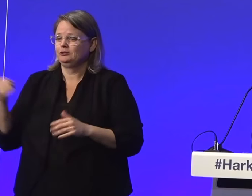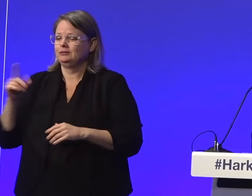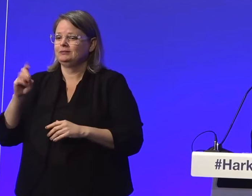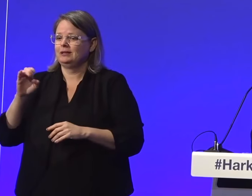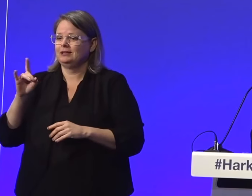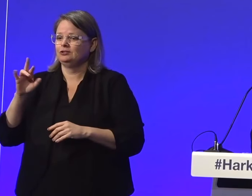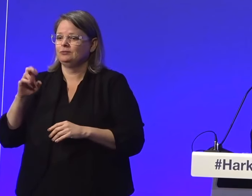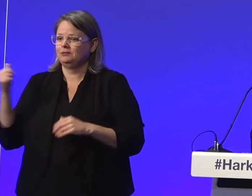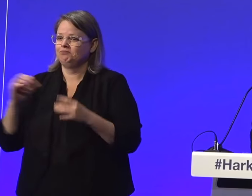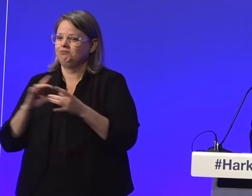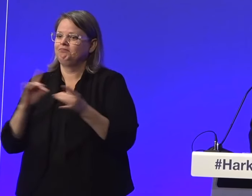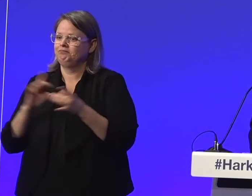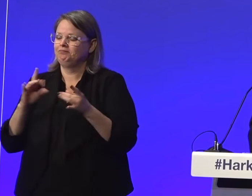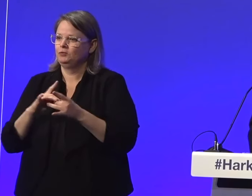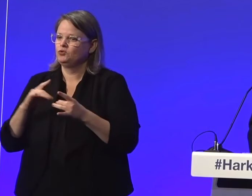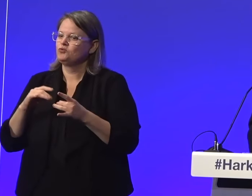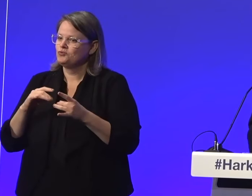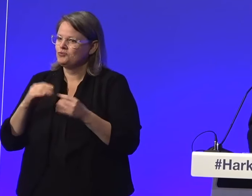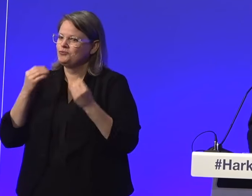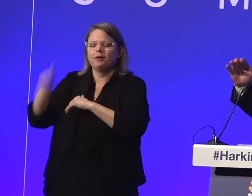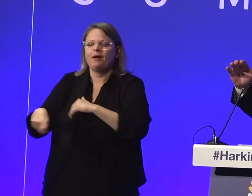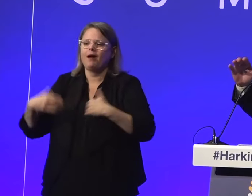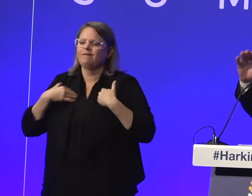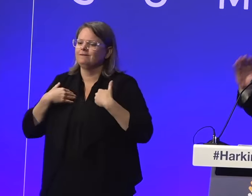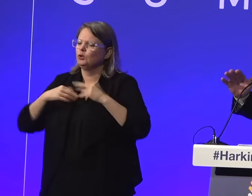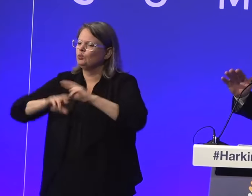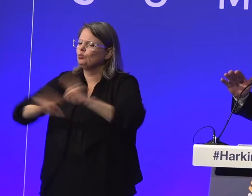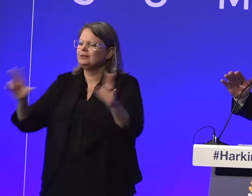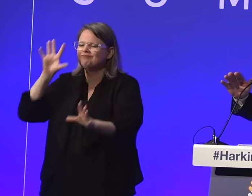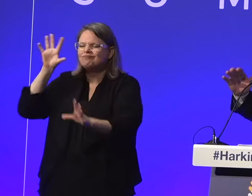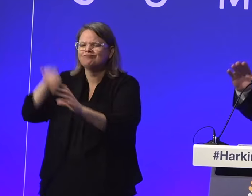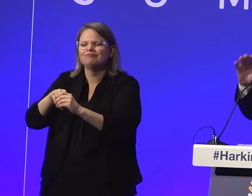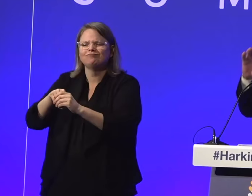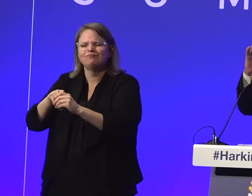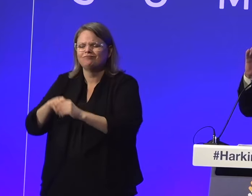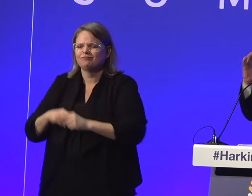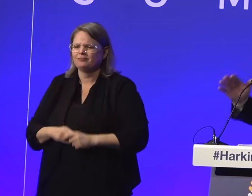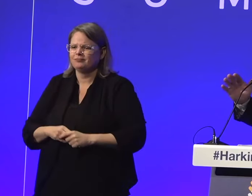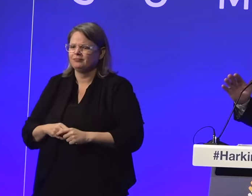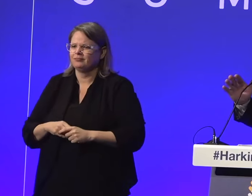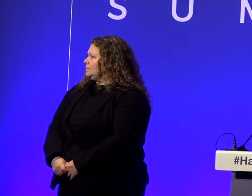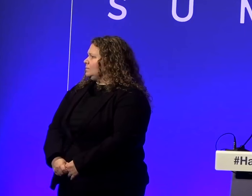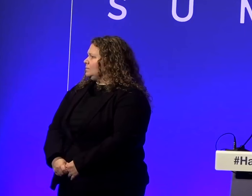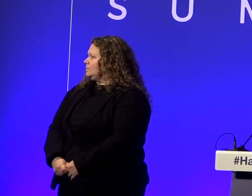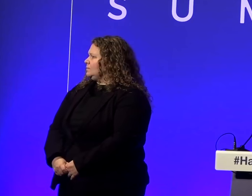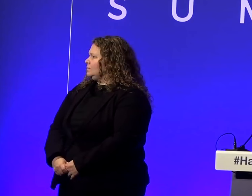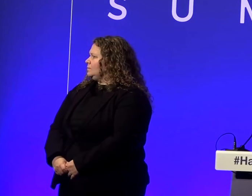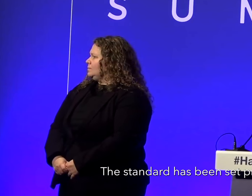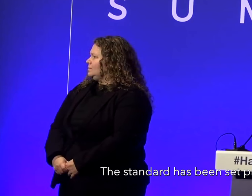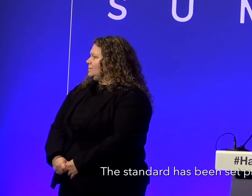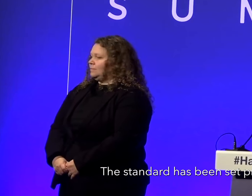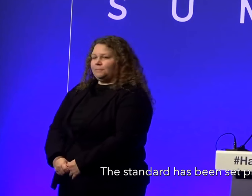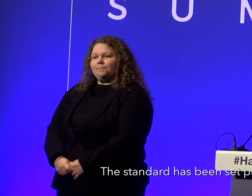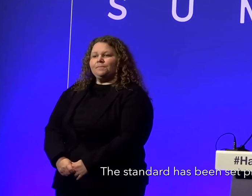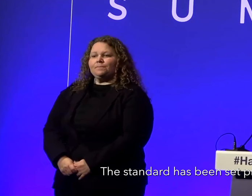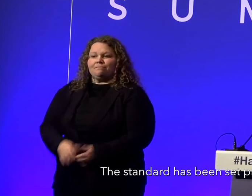by this summit here in Belfast. The accessibility here has been phenomenal. I want to congratulate